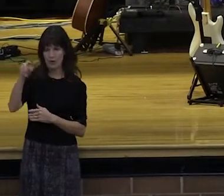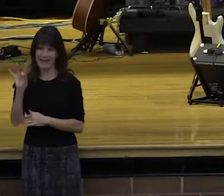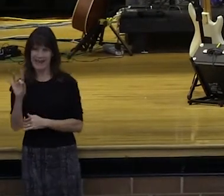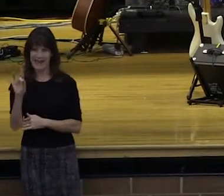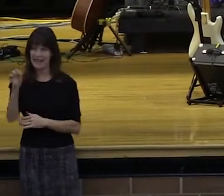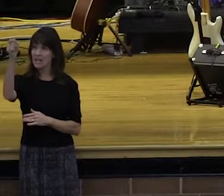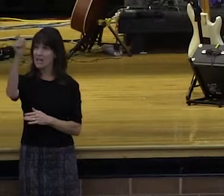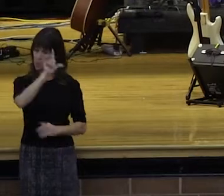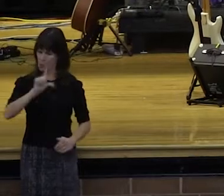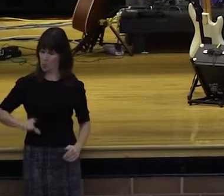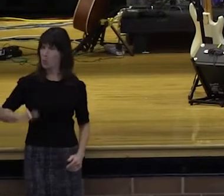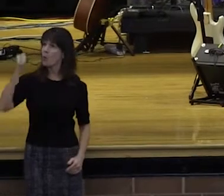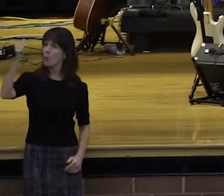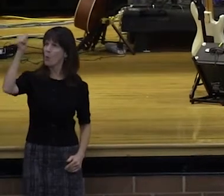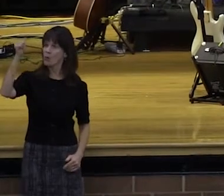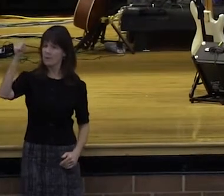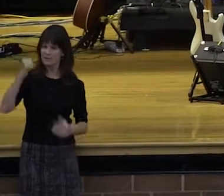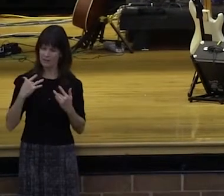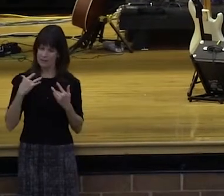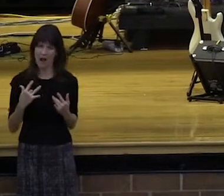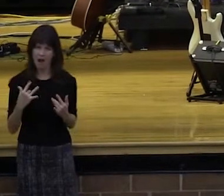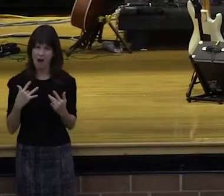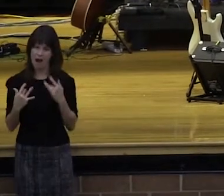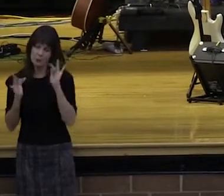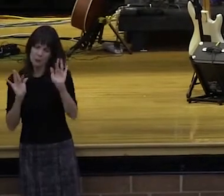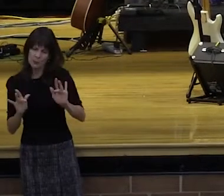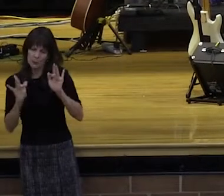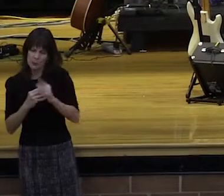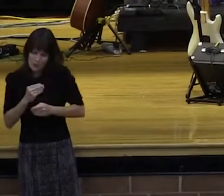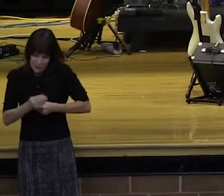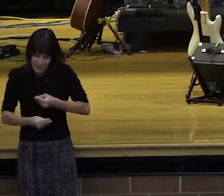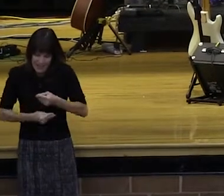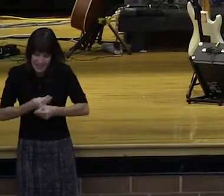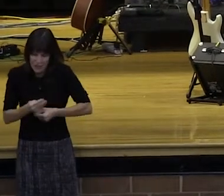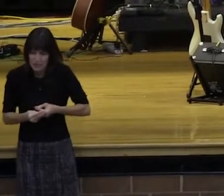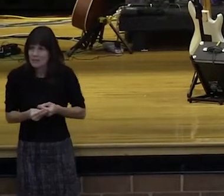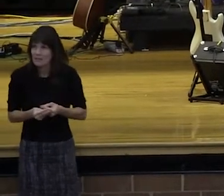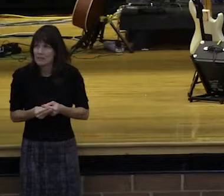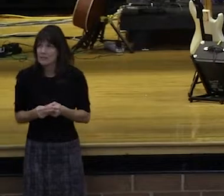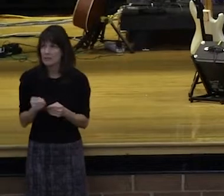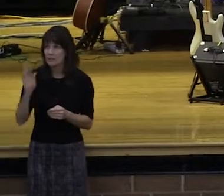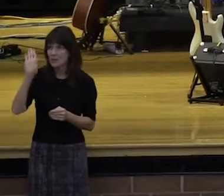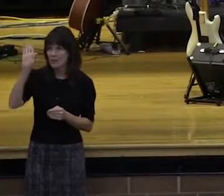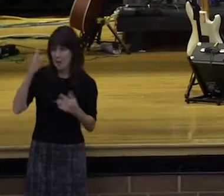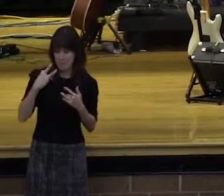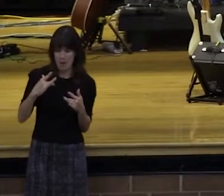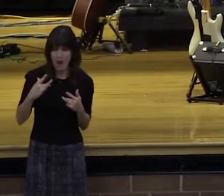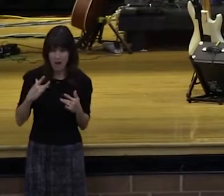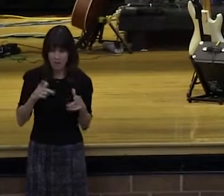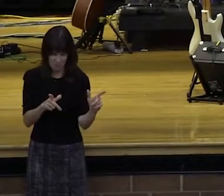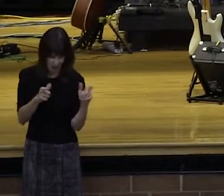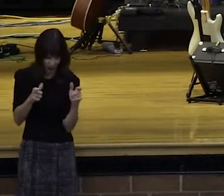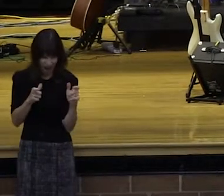Grab hold of that. The Lord is slow to anger. Somebody say, I need that. And abounding